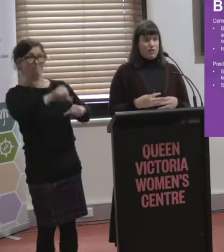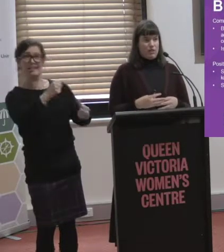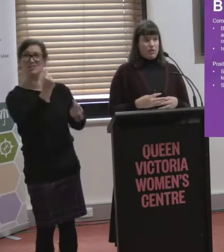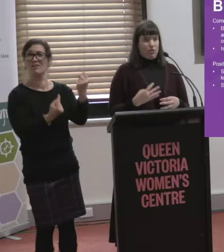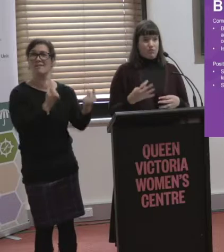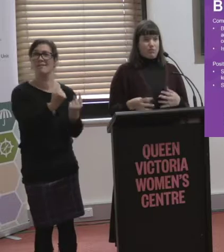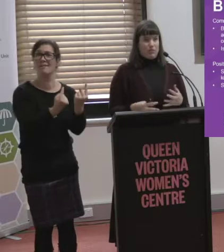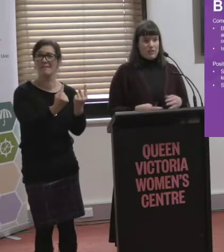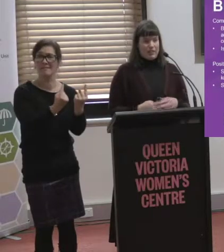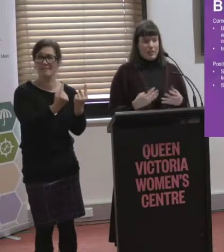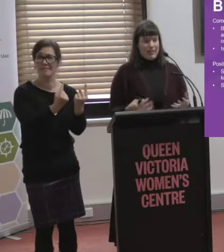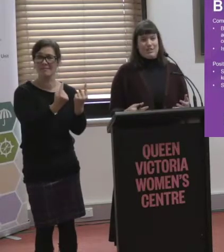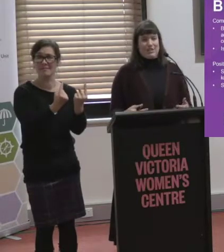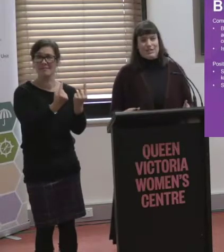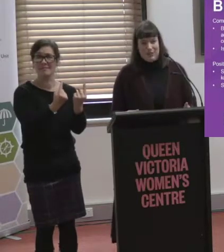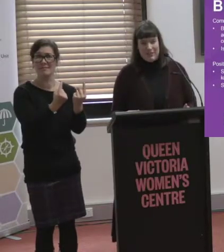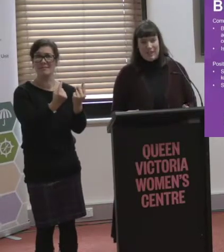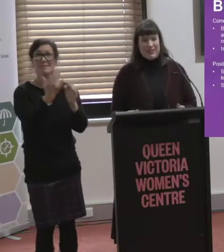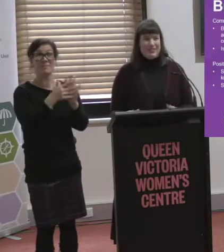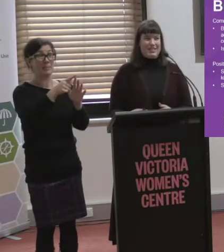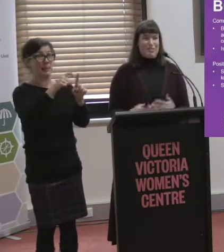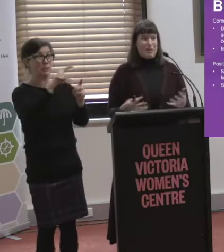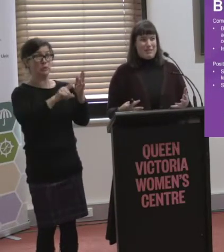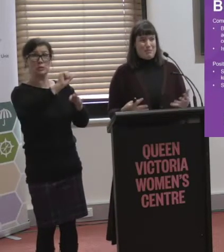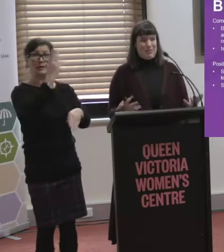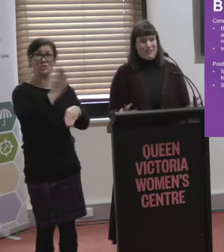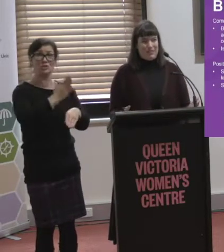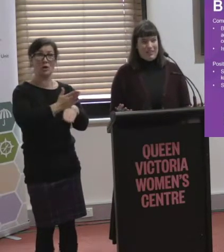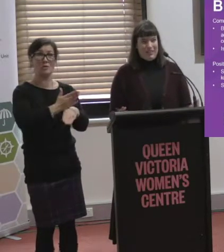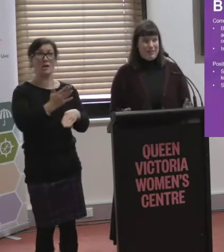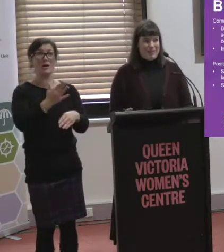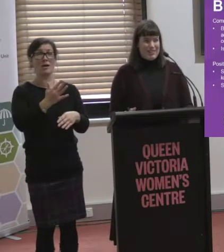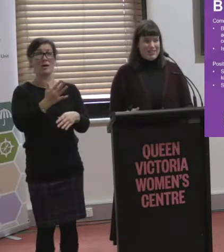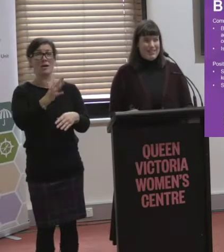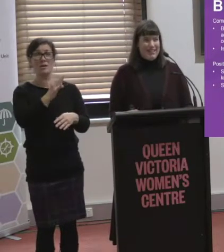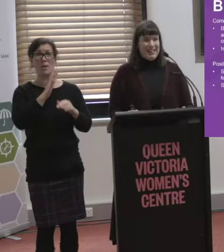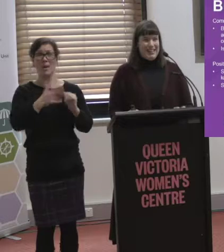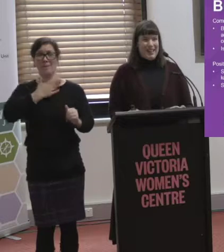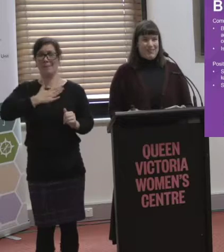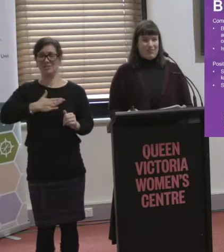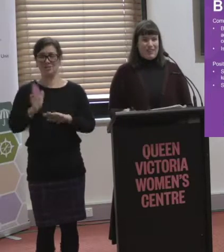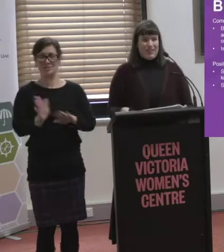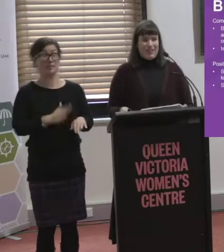was, you know, I guess, did their job. I was going to say be patient, but it's not really a matter of patience, is it?